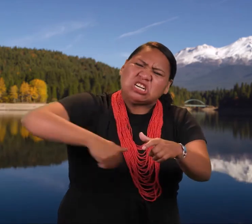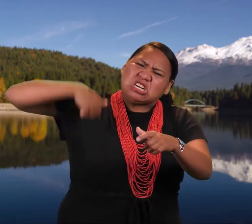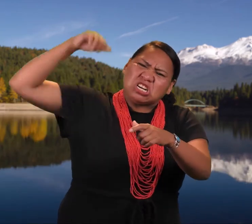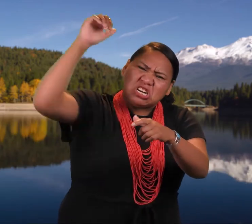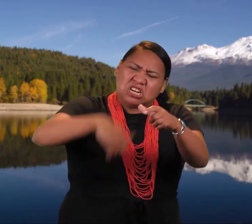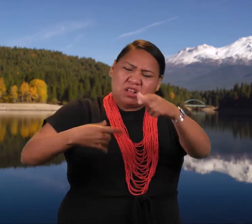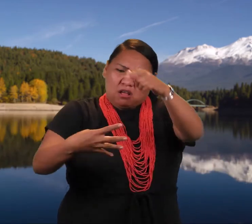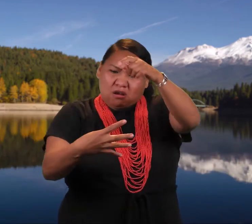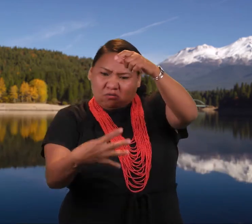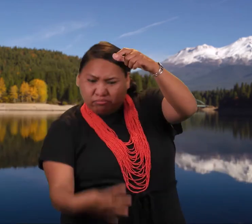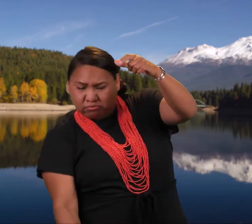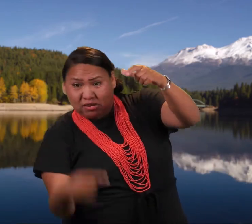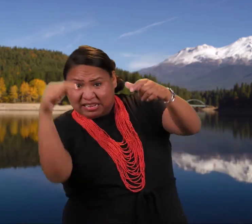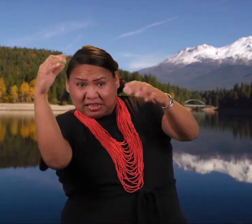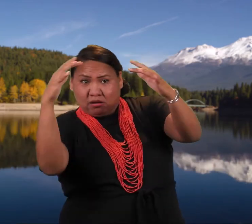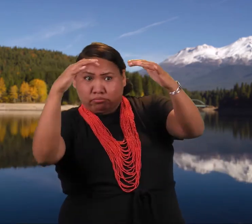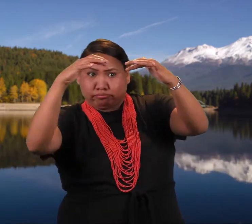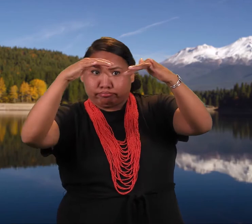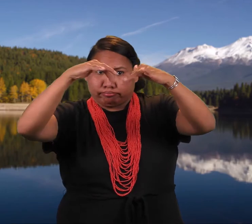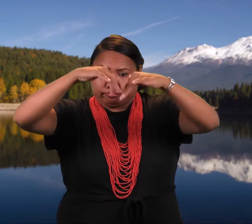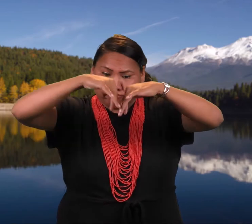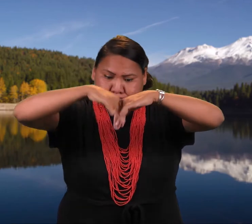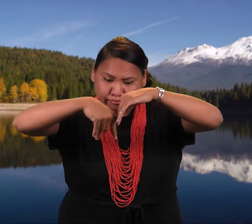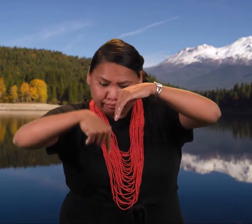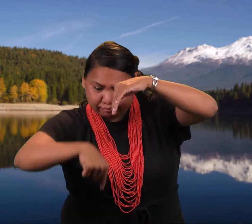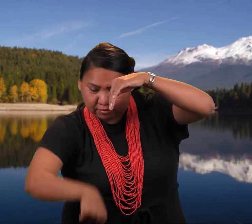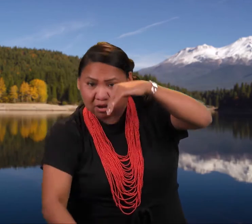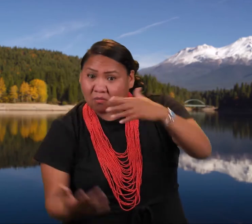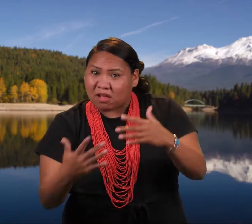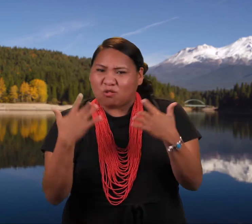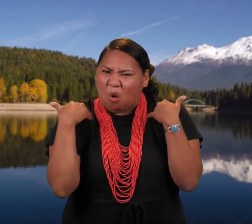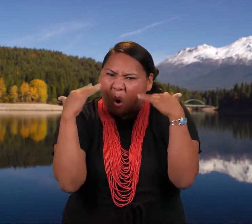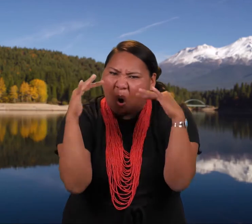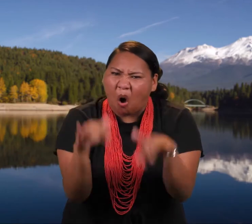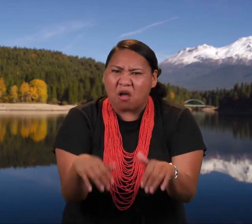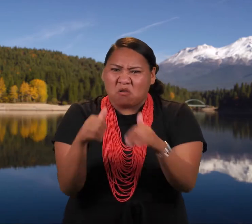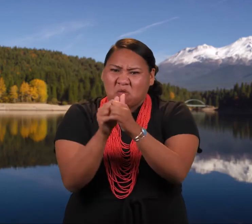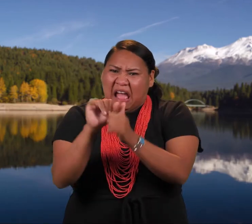made a great mound that reached from the earth almost to the sky.